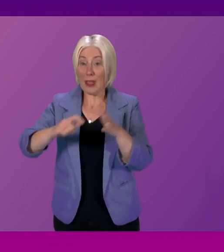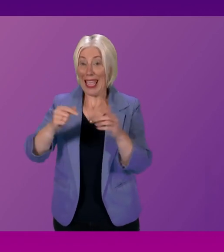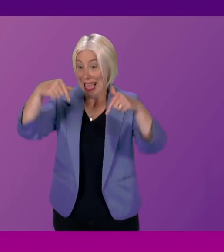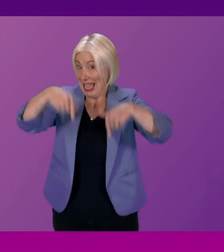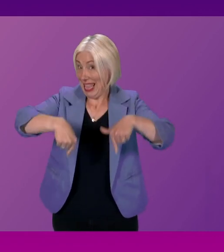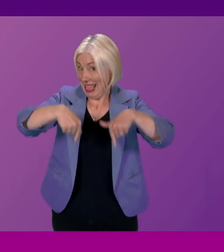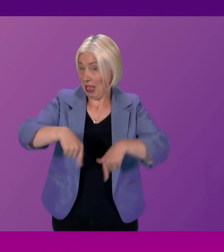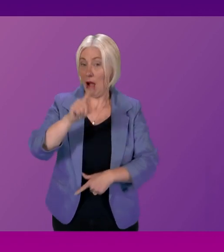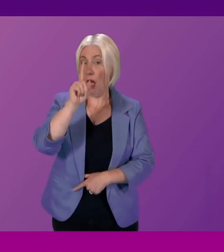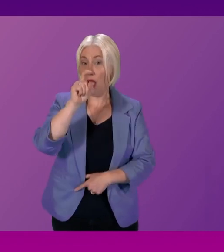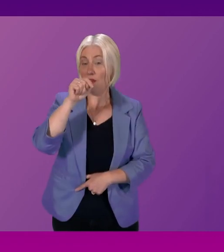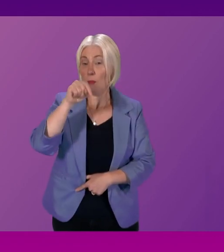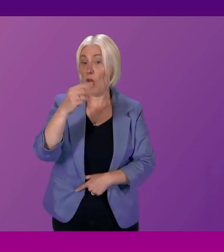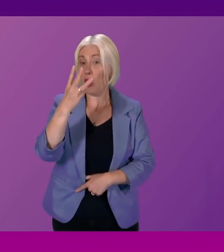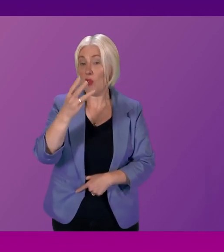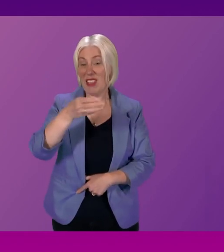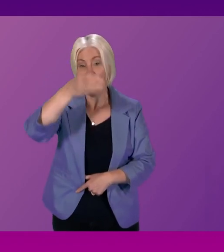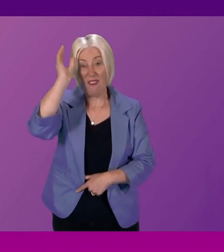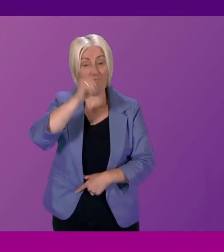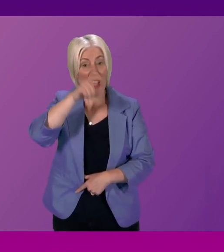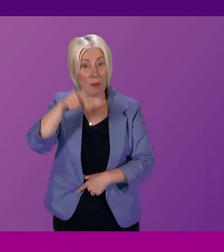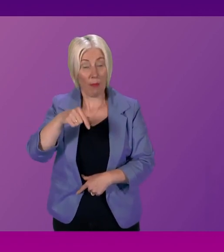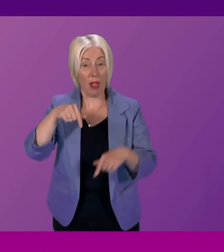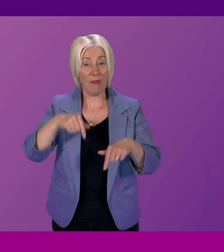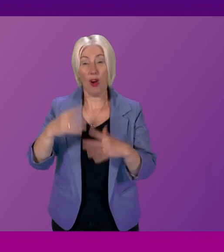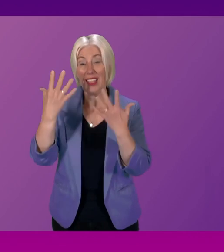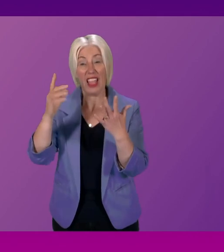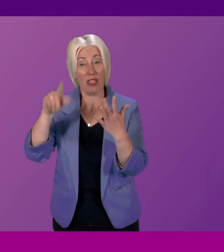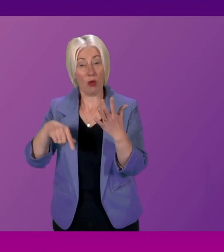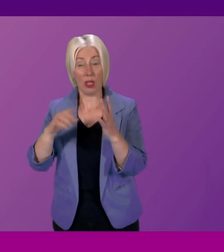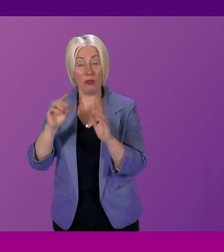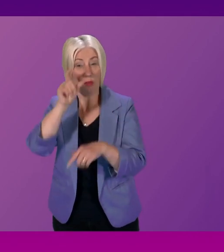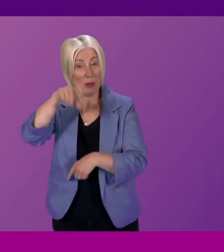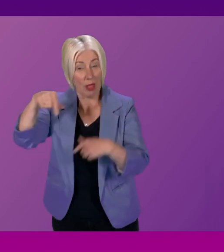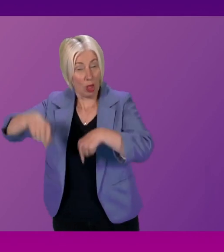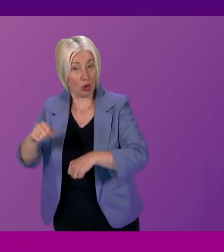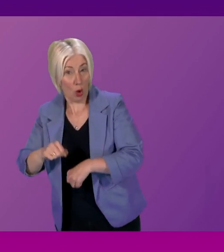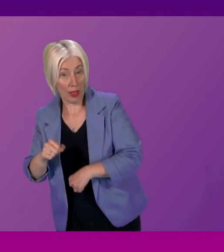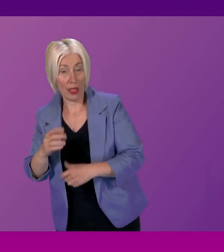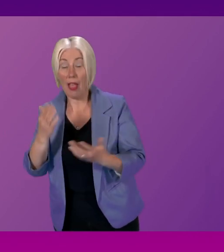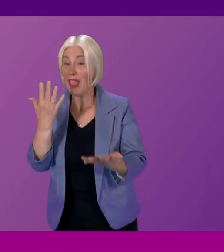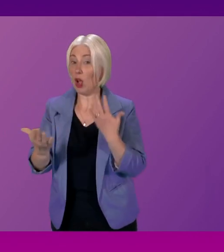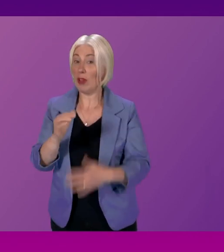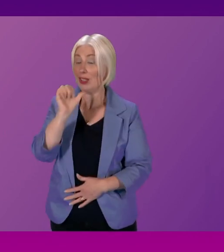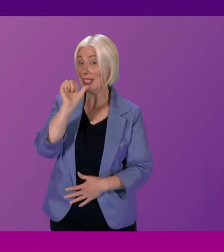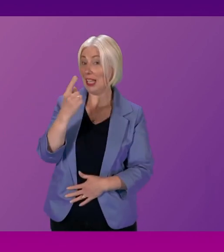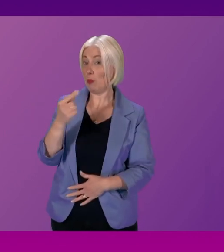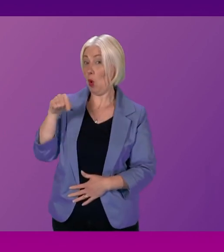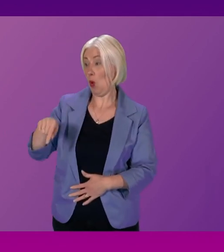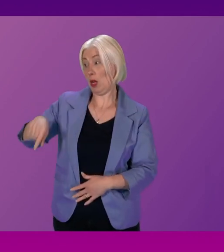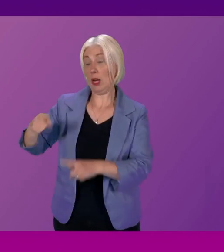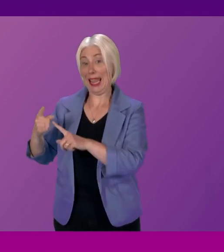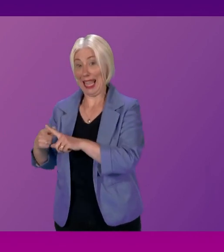there were 11.3 firefighters per 10,000 of the population in Scotland. That compares to 6.1 in England and 8.4